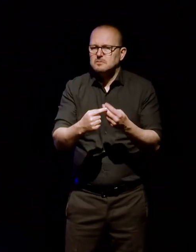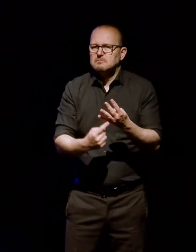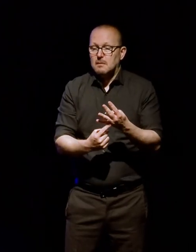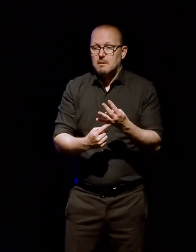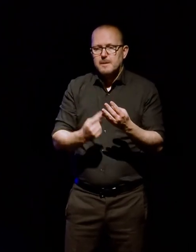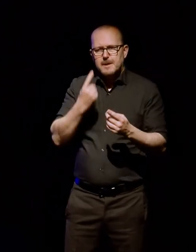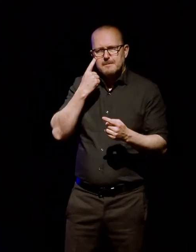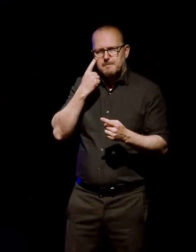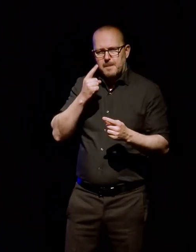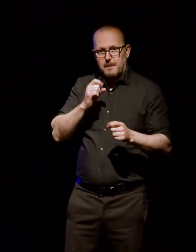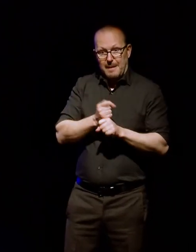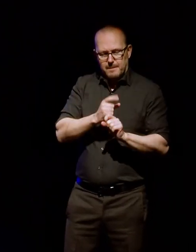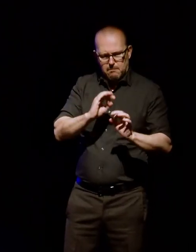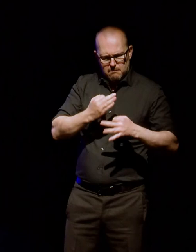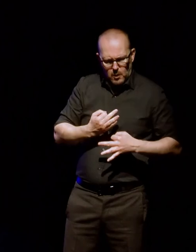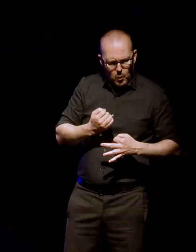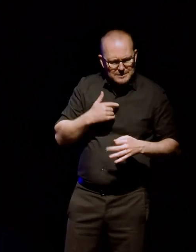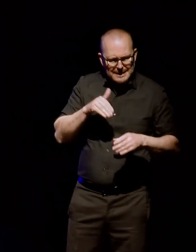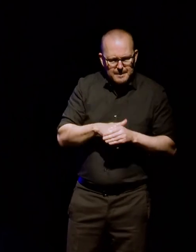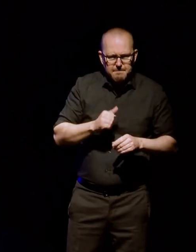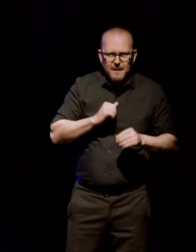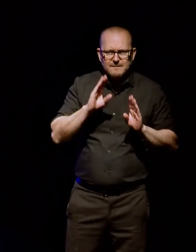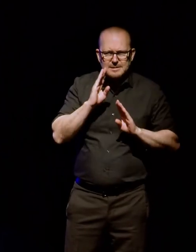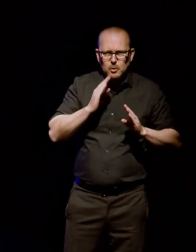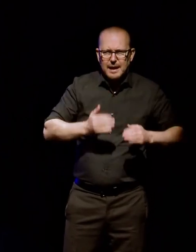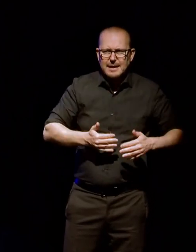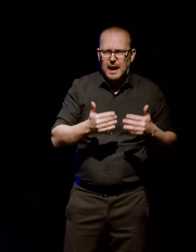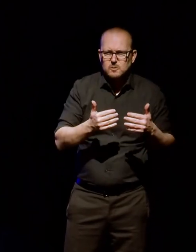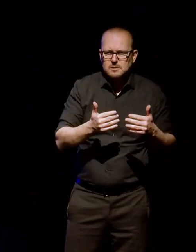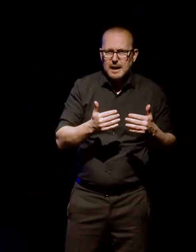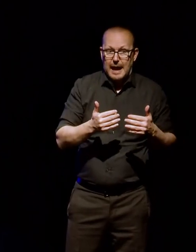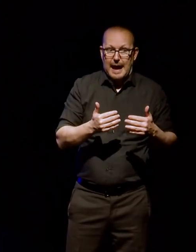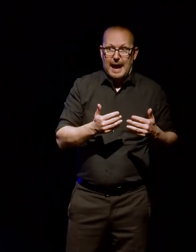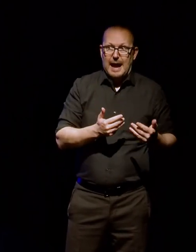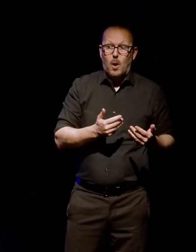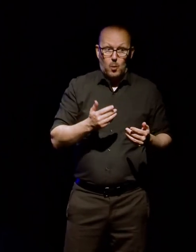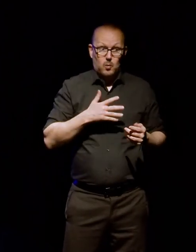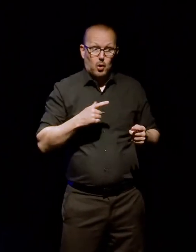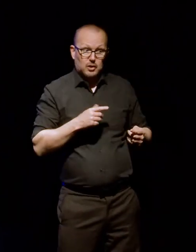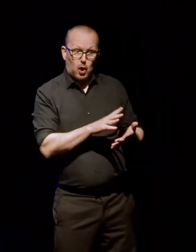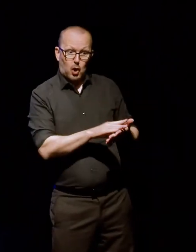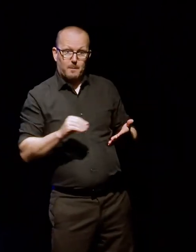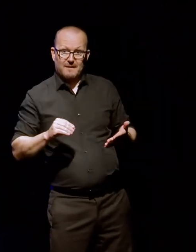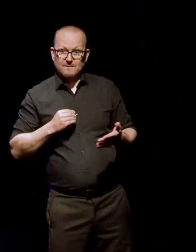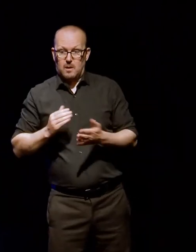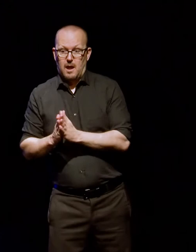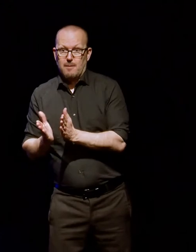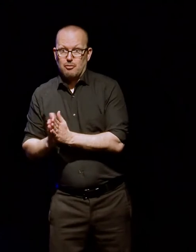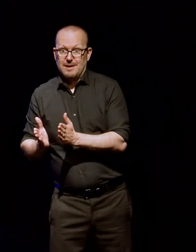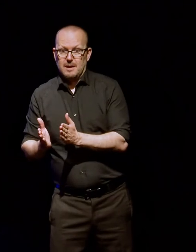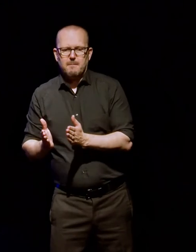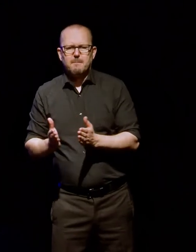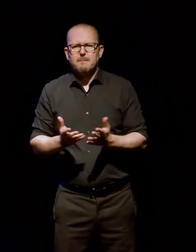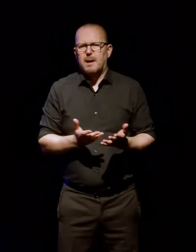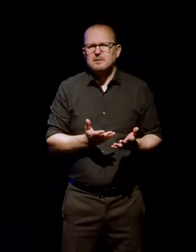in their Facebook accounts and how they could get a copy. Whether or not, again, we wanted to get copies for the library, but even if just to kind of get a little bit